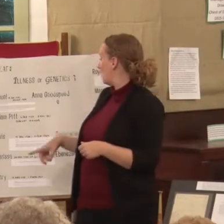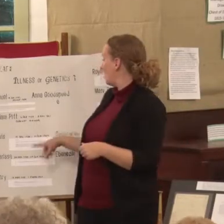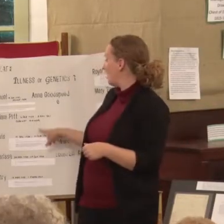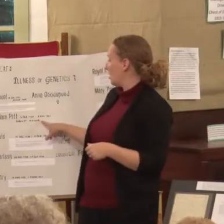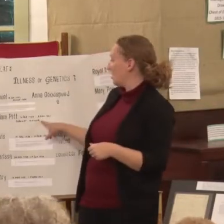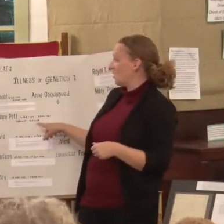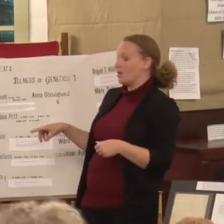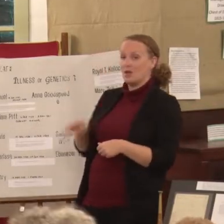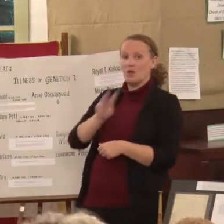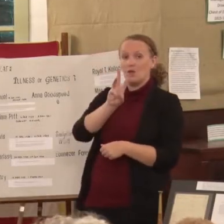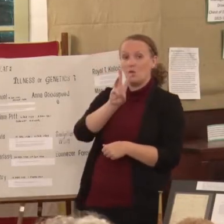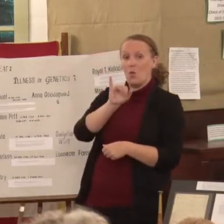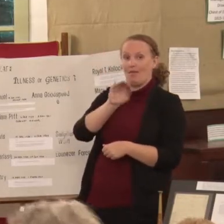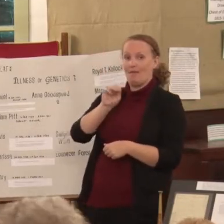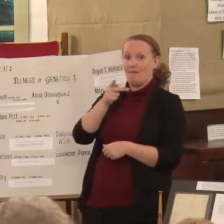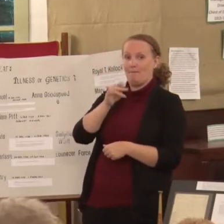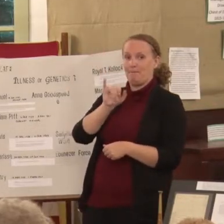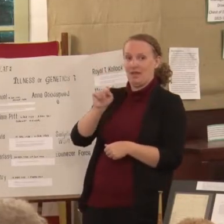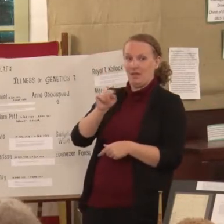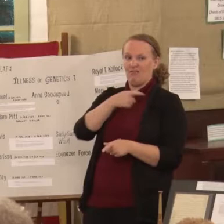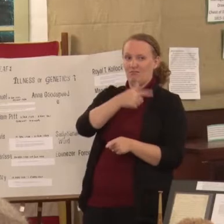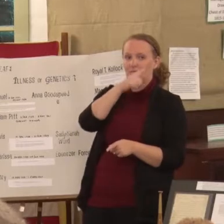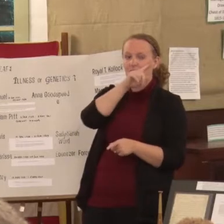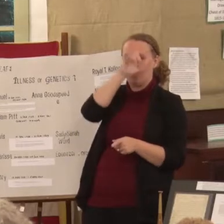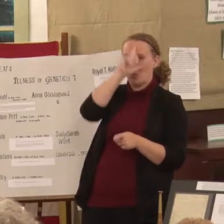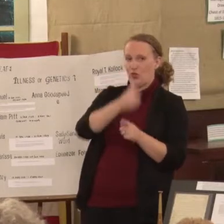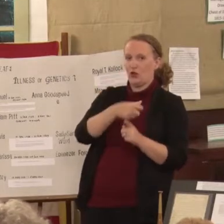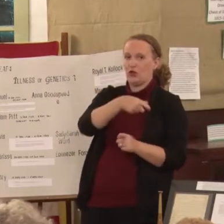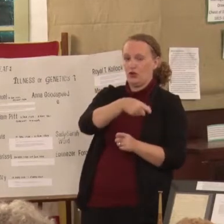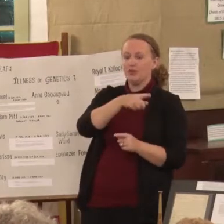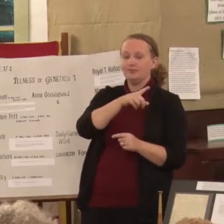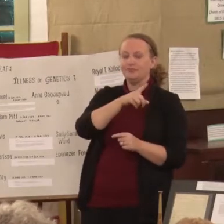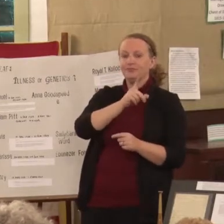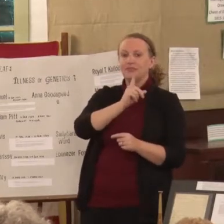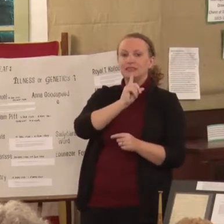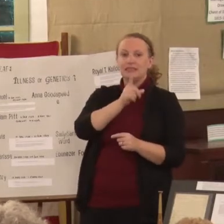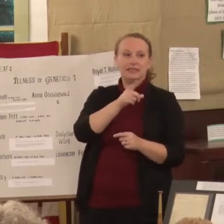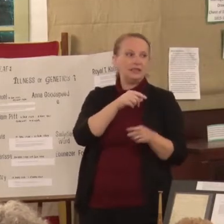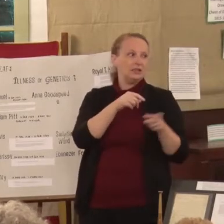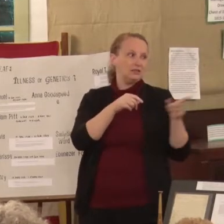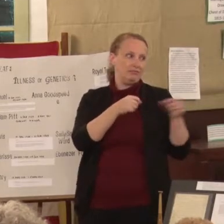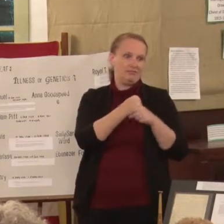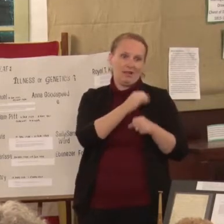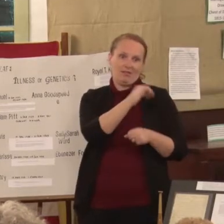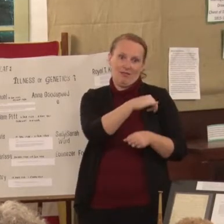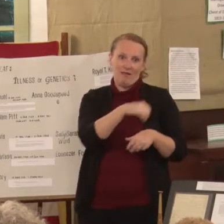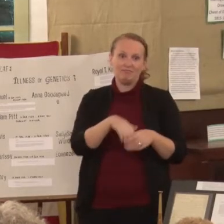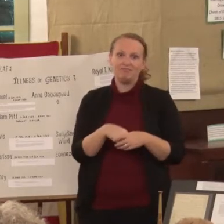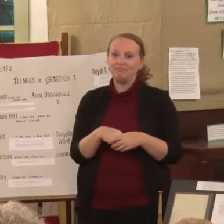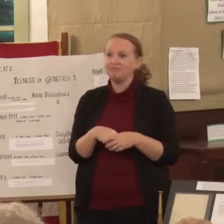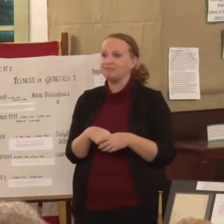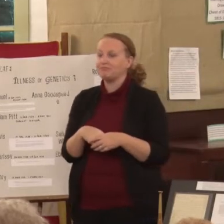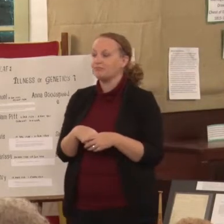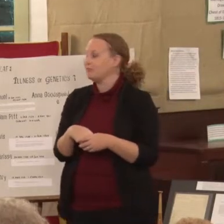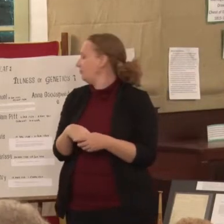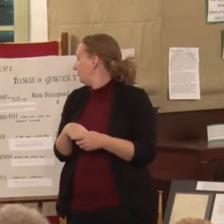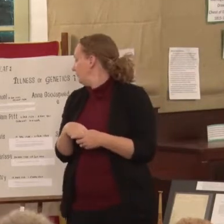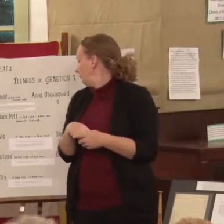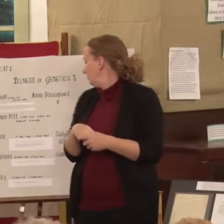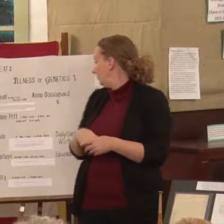Then we have Lewis. Lewis was the brother of William Pitt and Sally and Samuel. Lewis